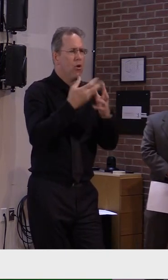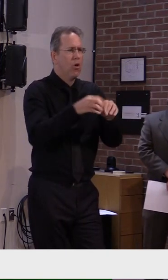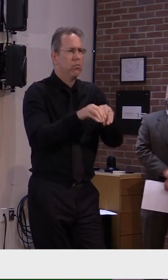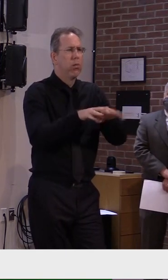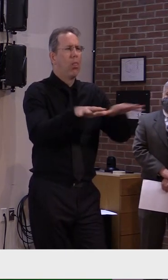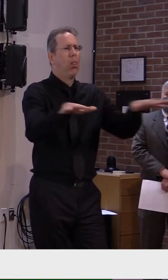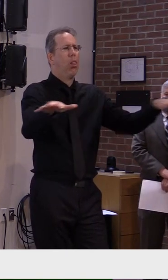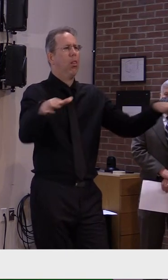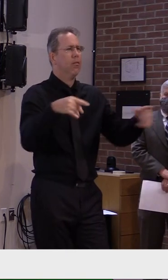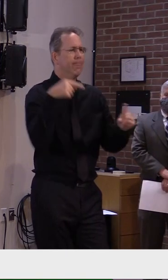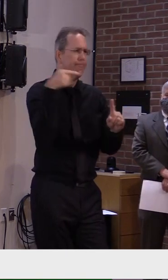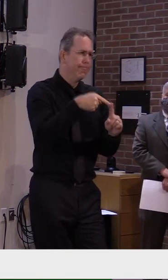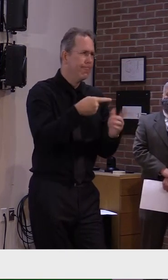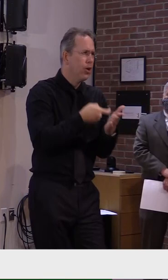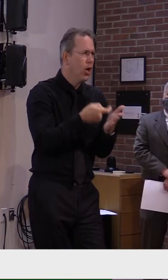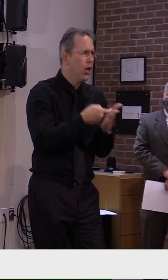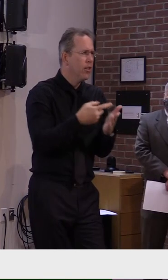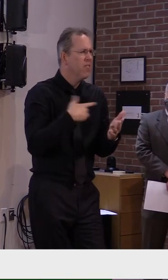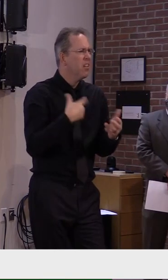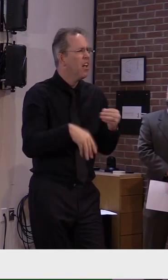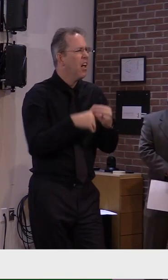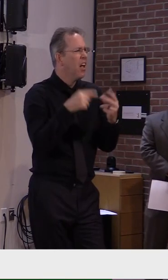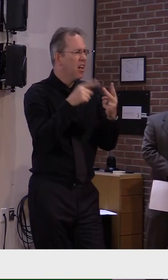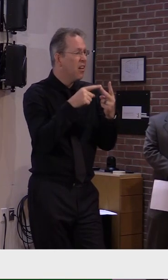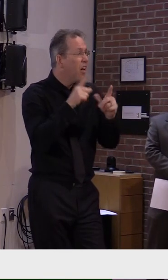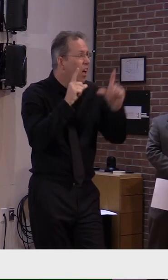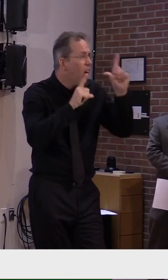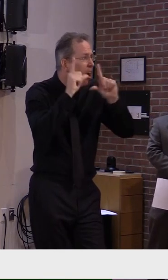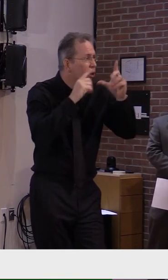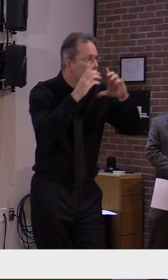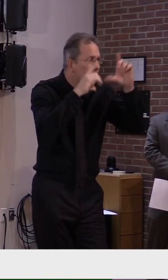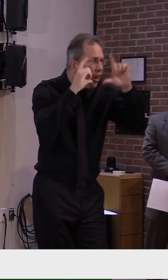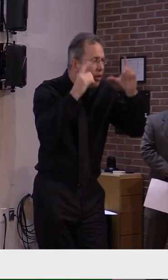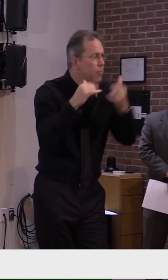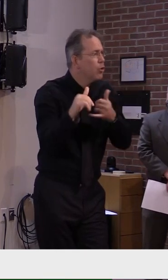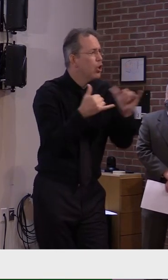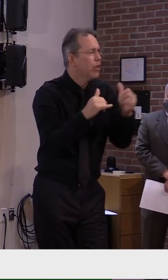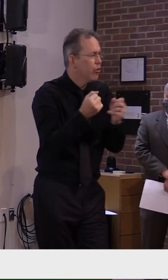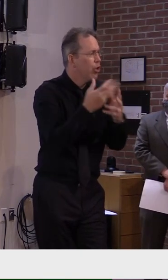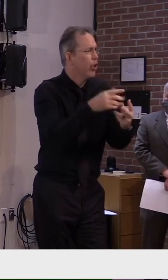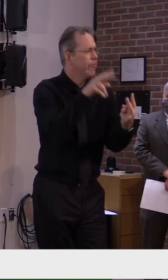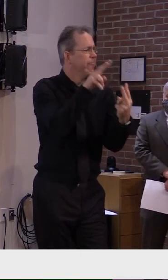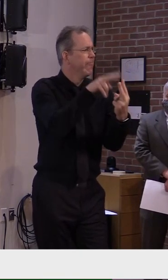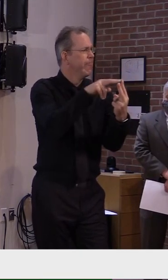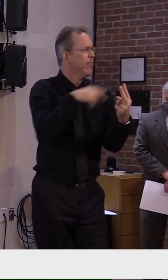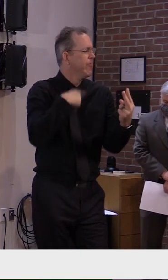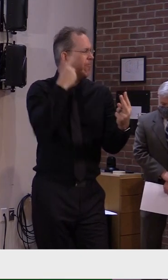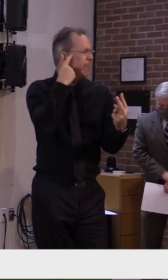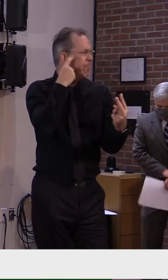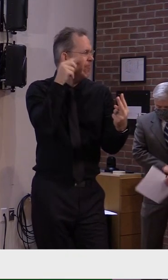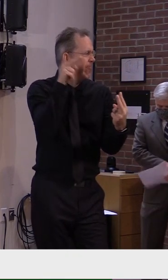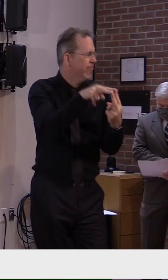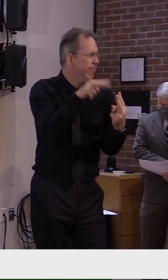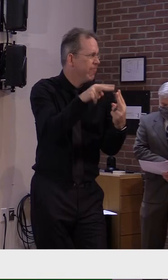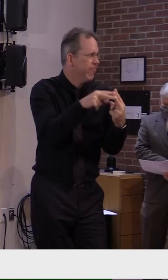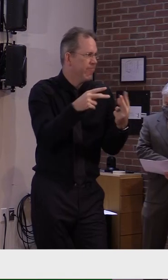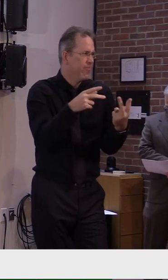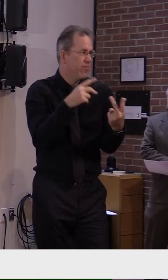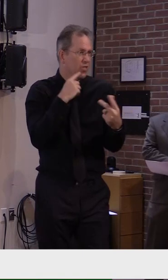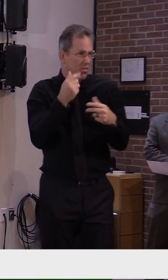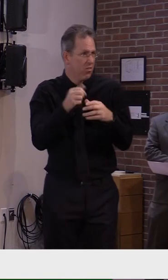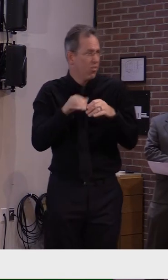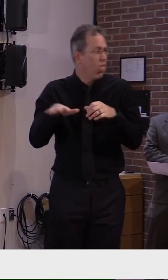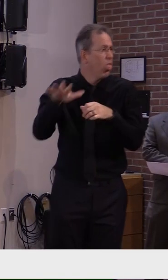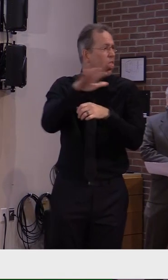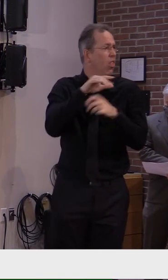with Halloween and the number of parties that went on throughout Washington County for